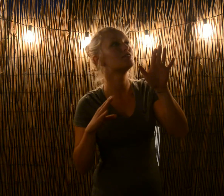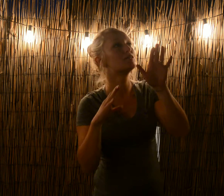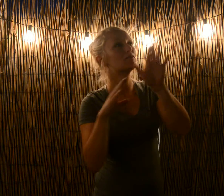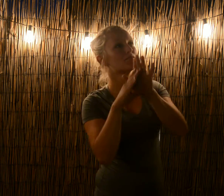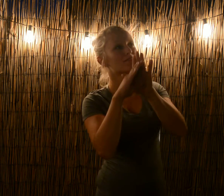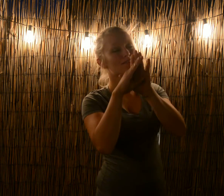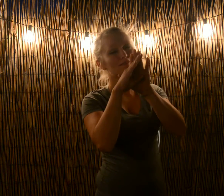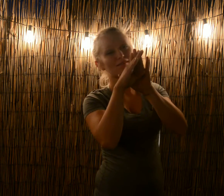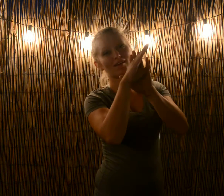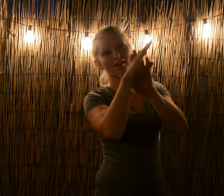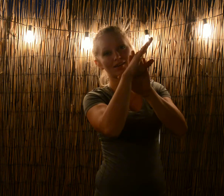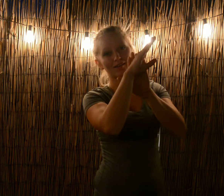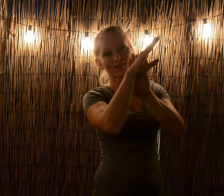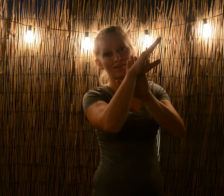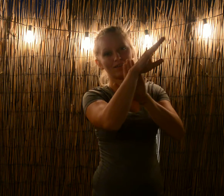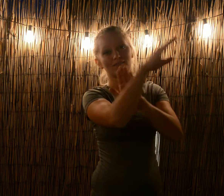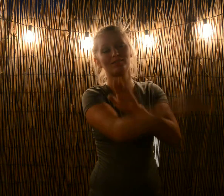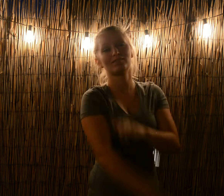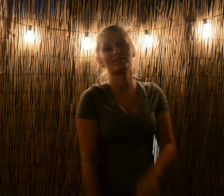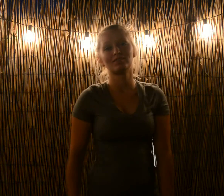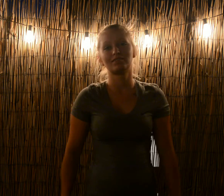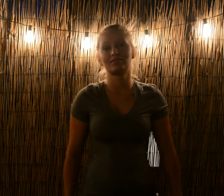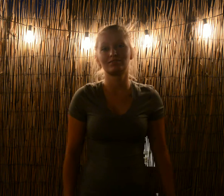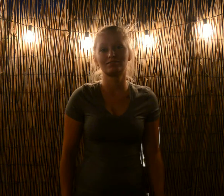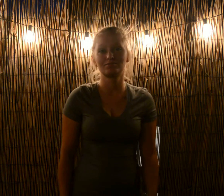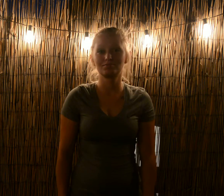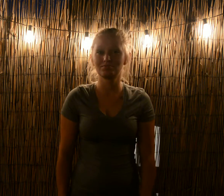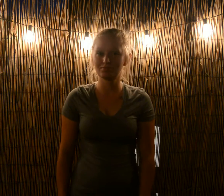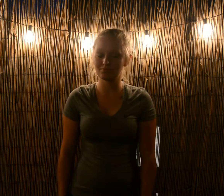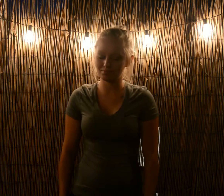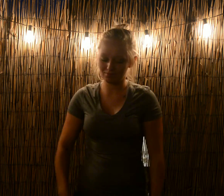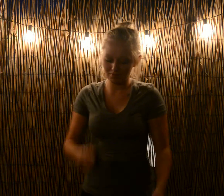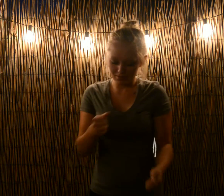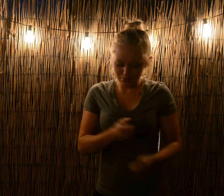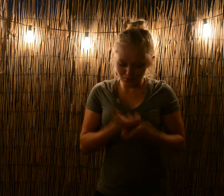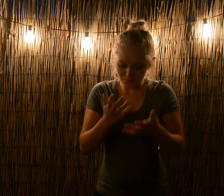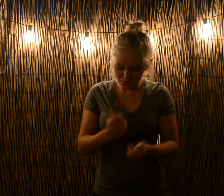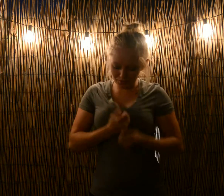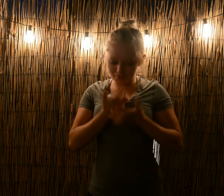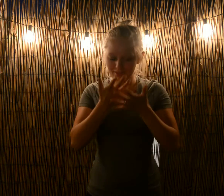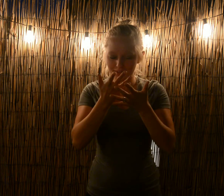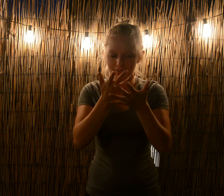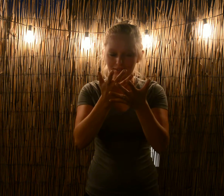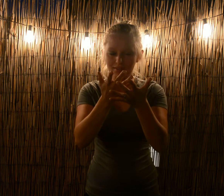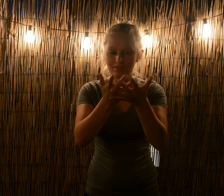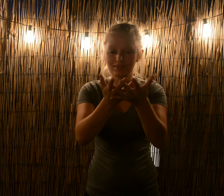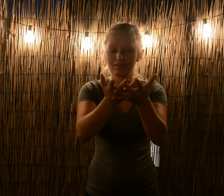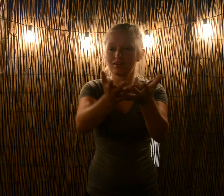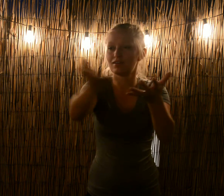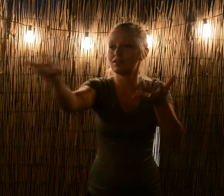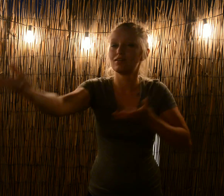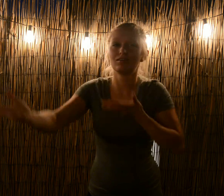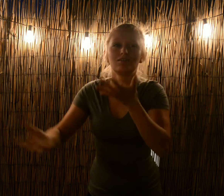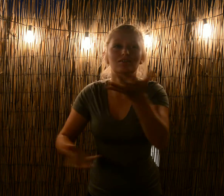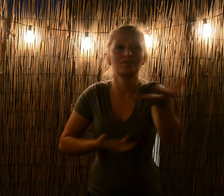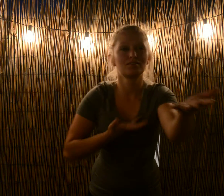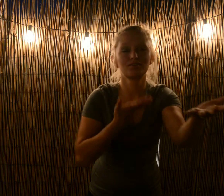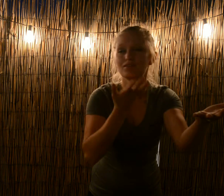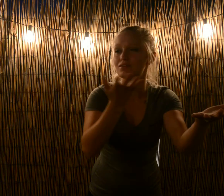me thrive Can't write my story I'm